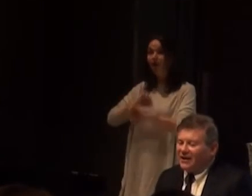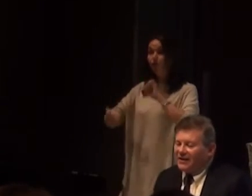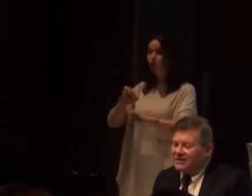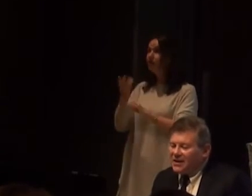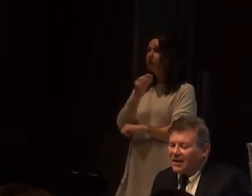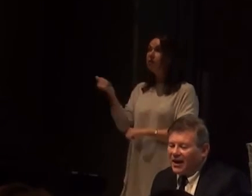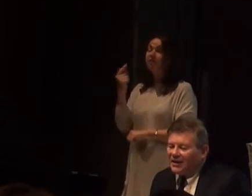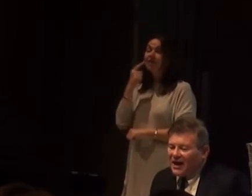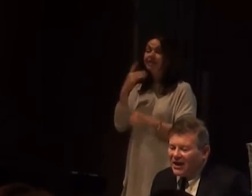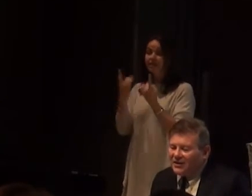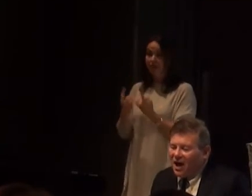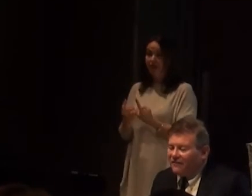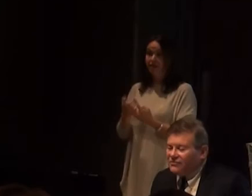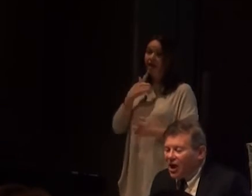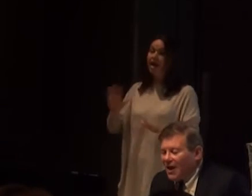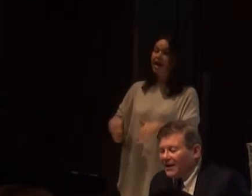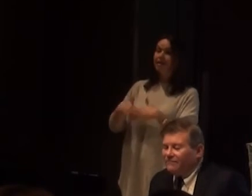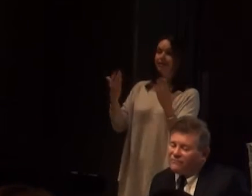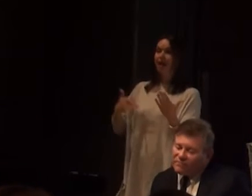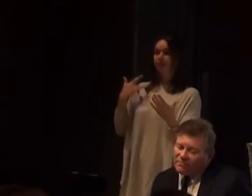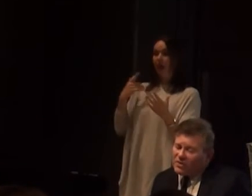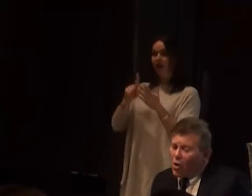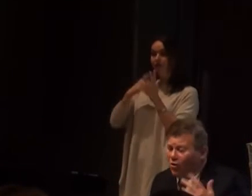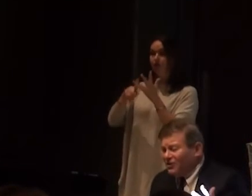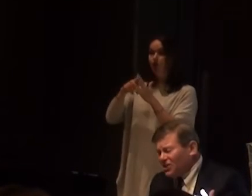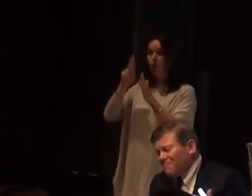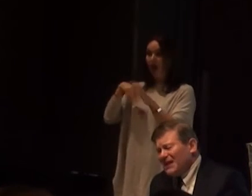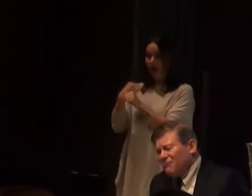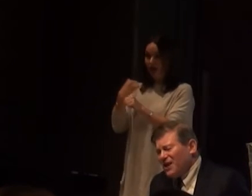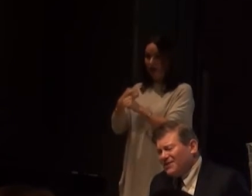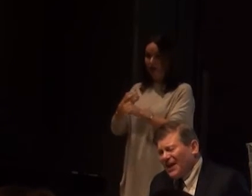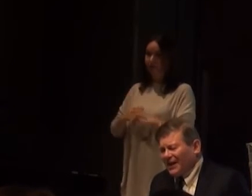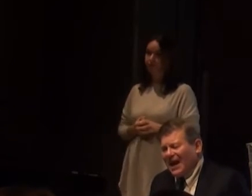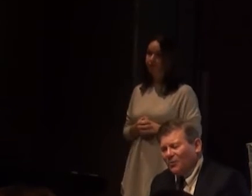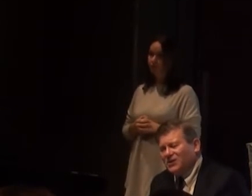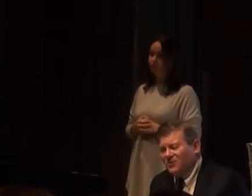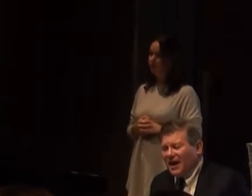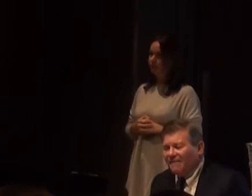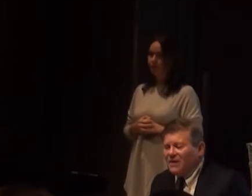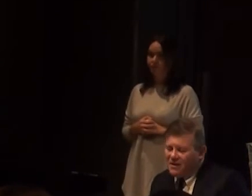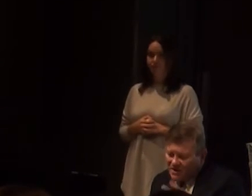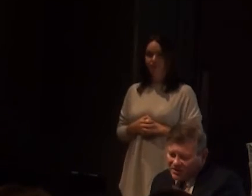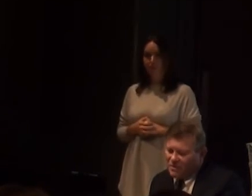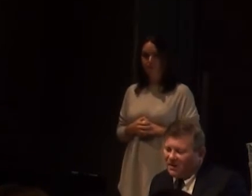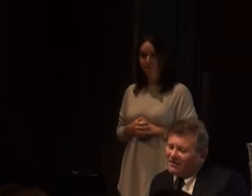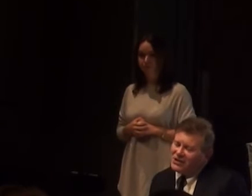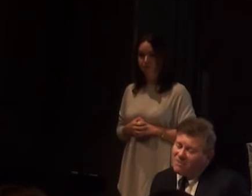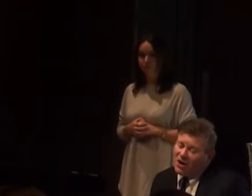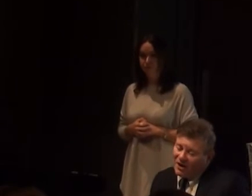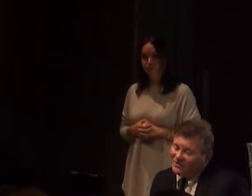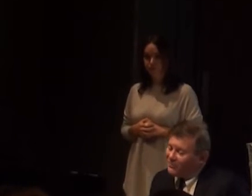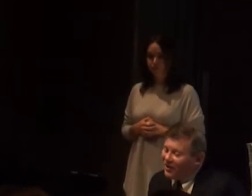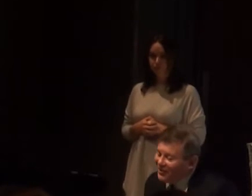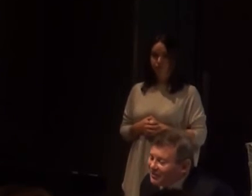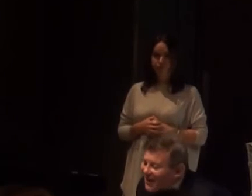easy things like The Day in the Life of Joey. Or else completely rethink how we do that. The Cripple of Ernest